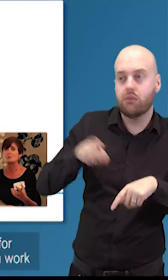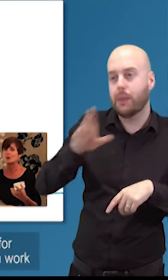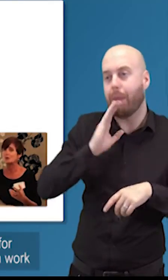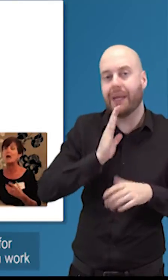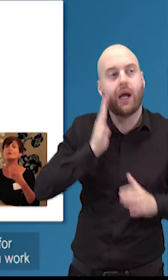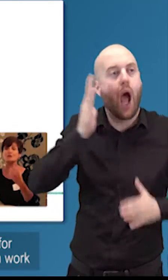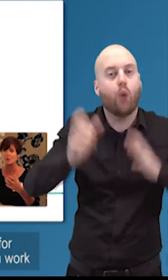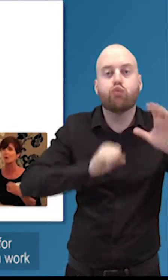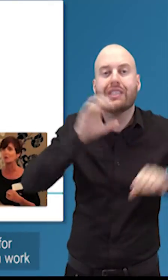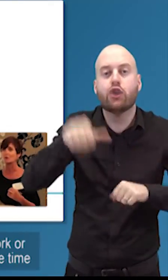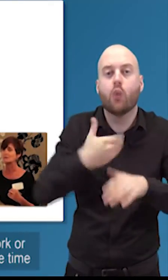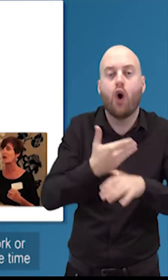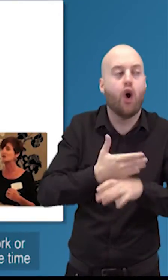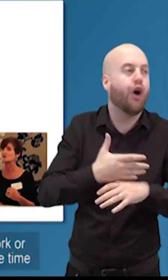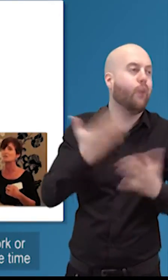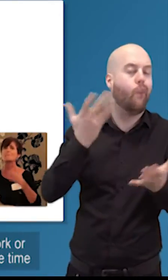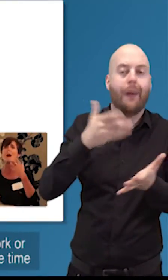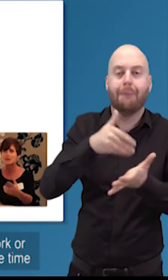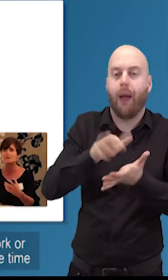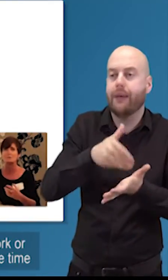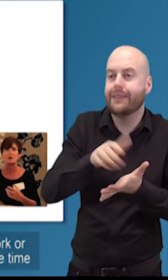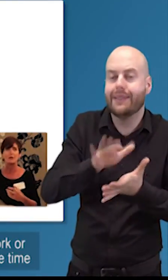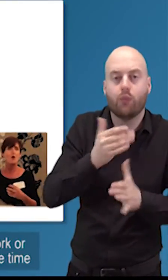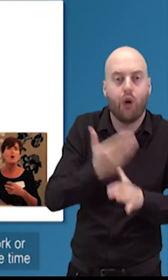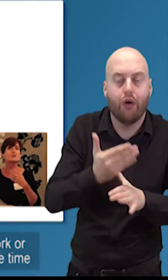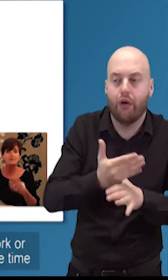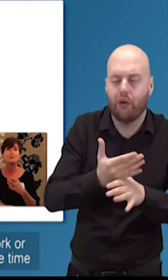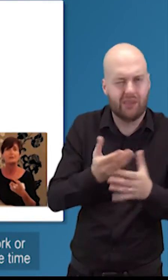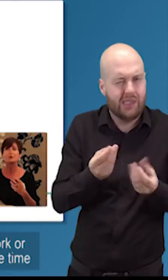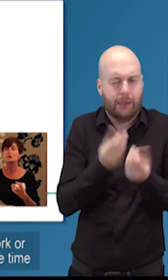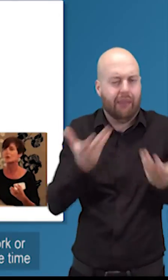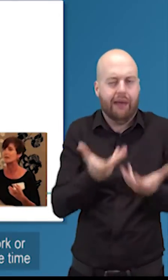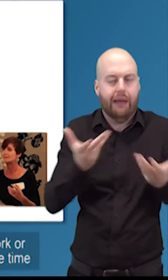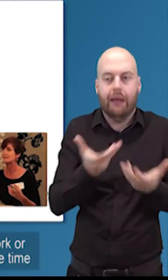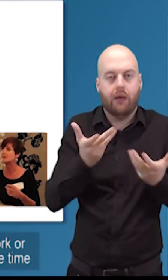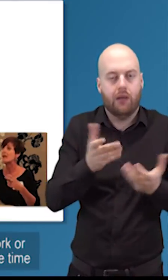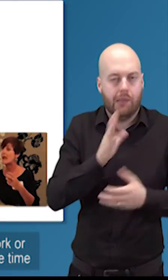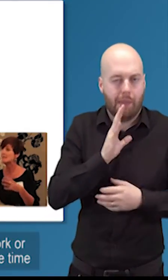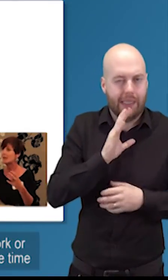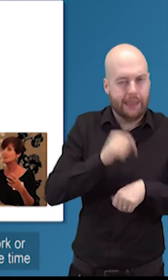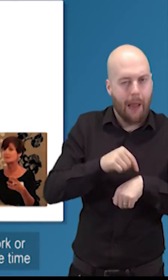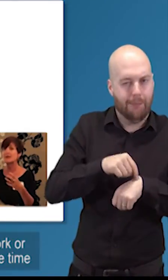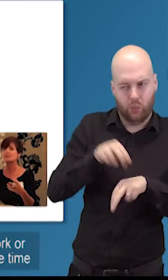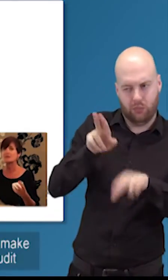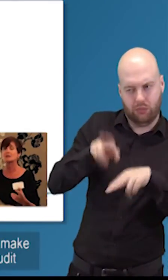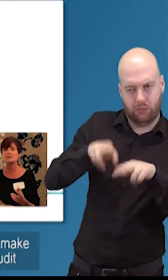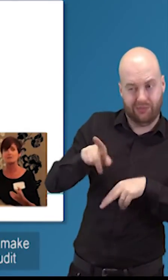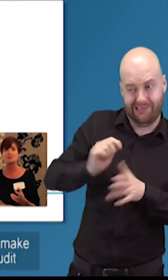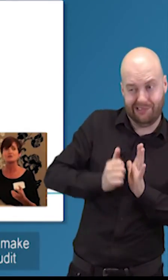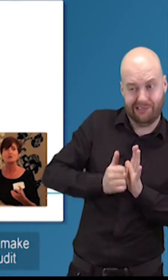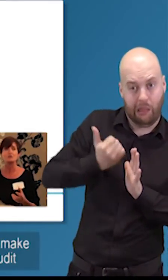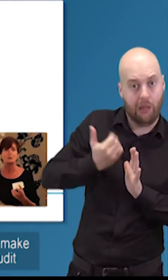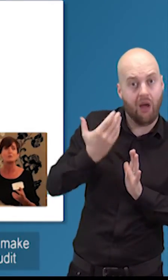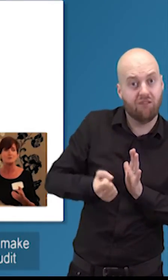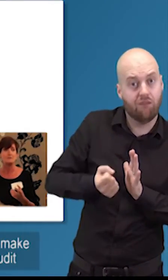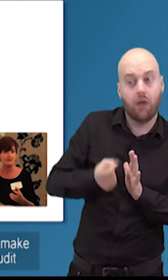start doing more outreach work or you're going to start doing more marketing work or something for your organization it might be the time to think about the